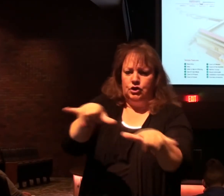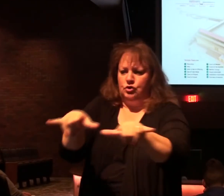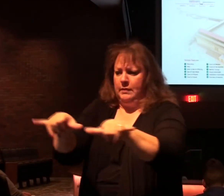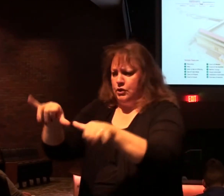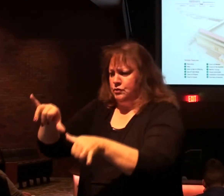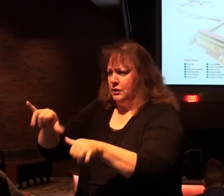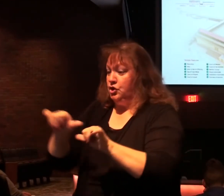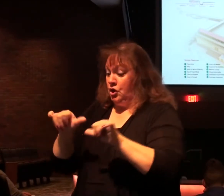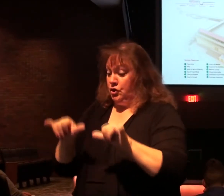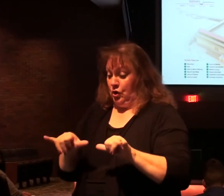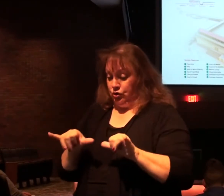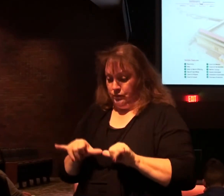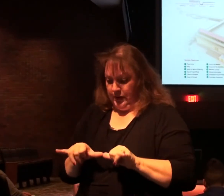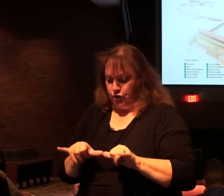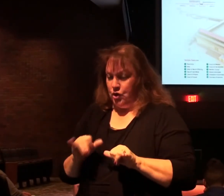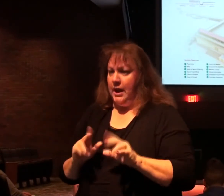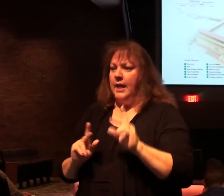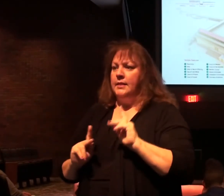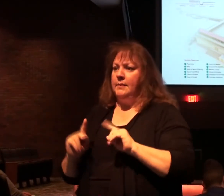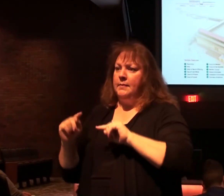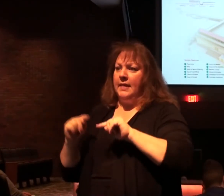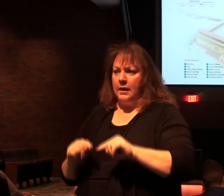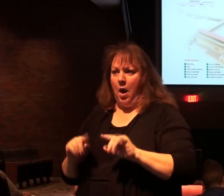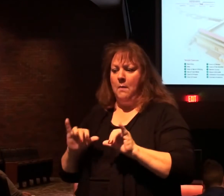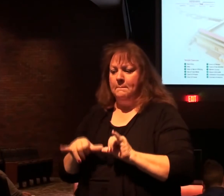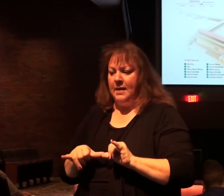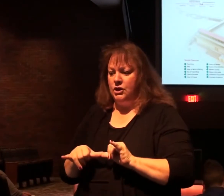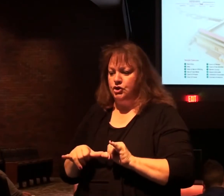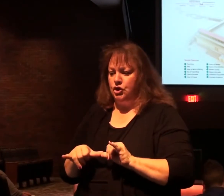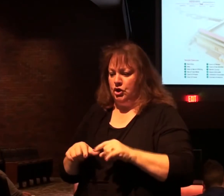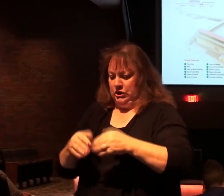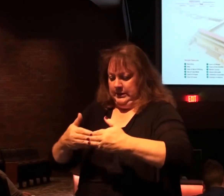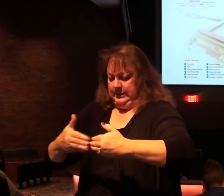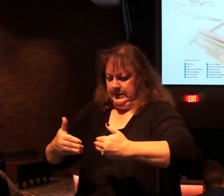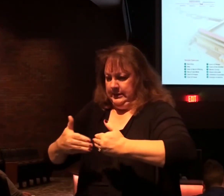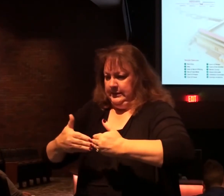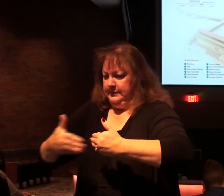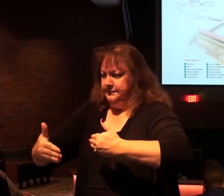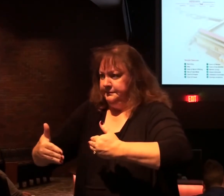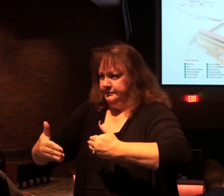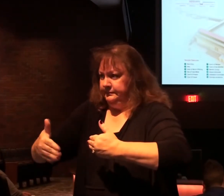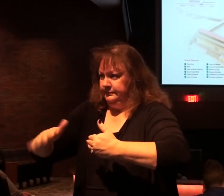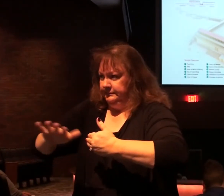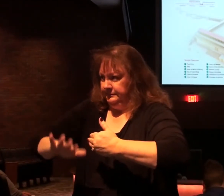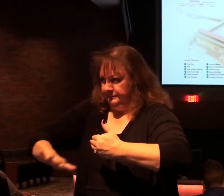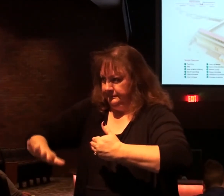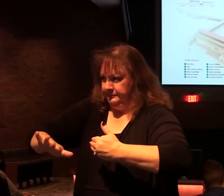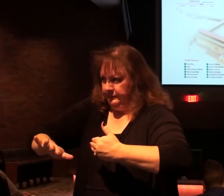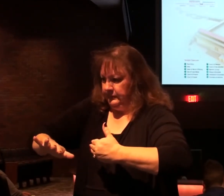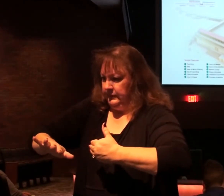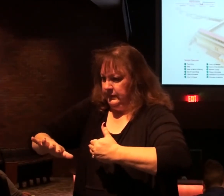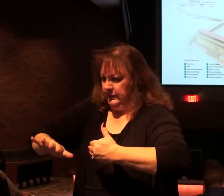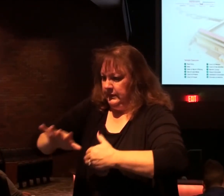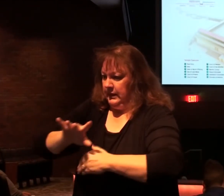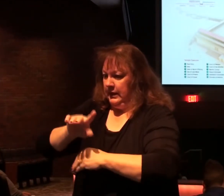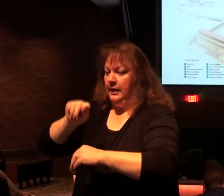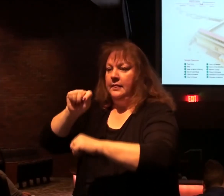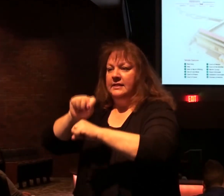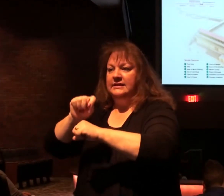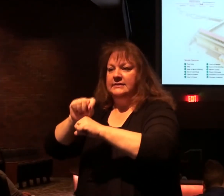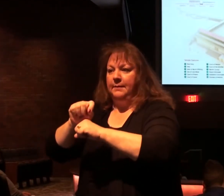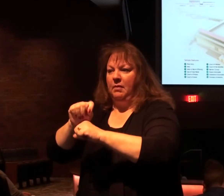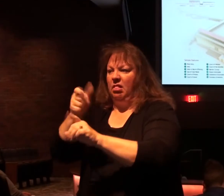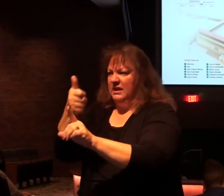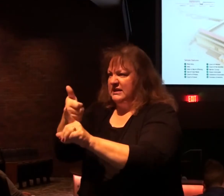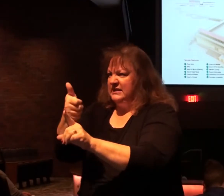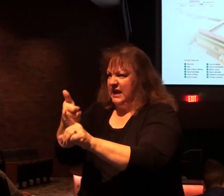altar, and those who worship in it. That would be this area here, including the temple complex